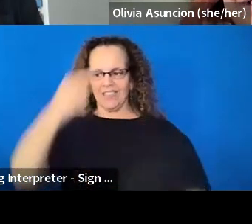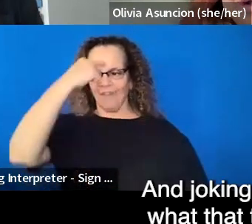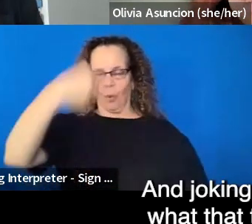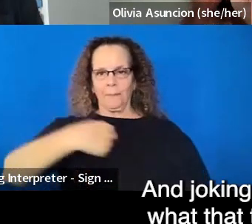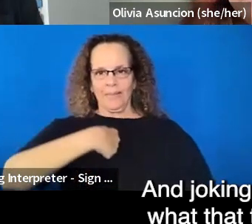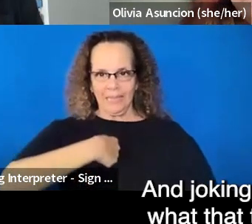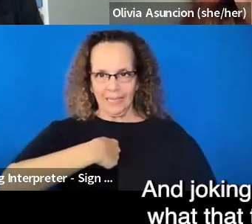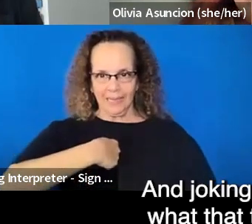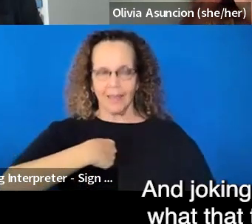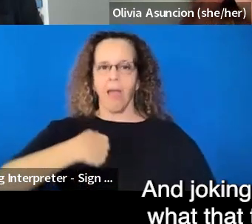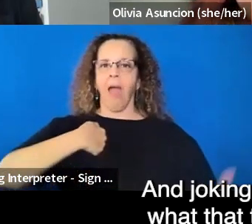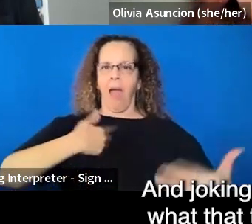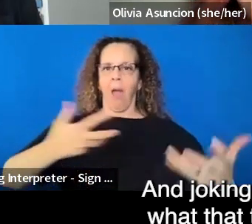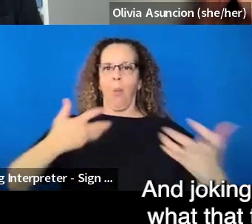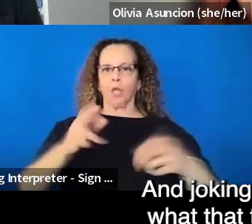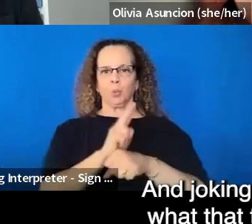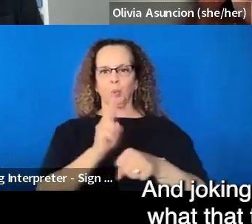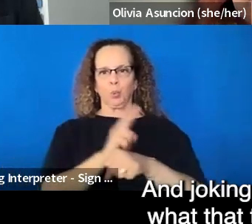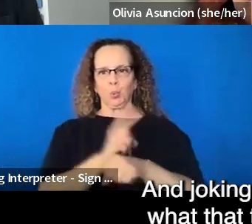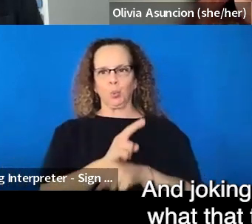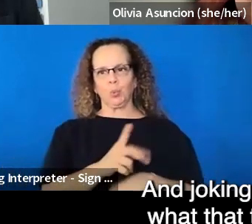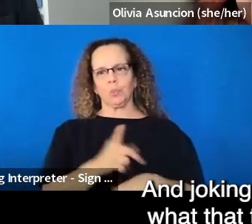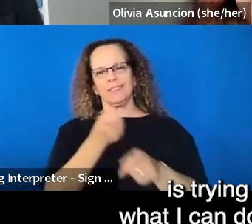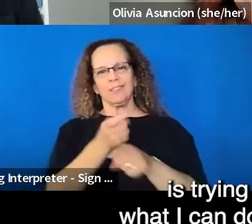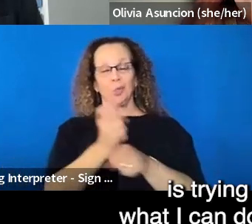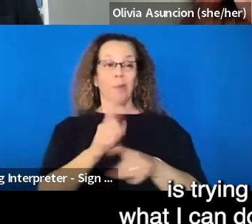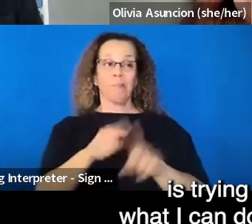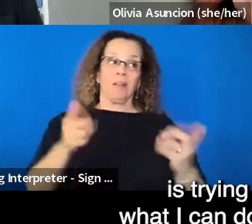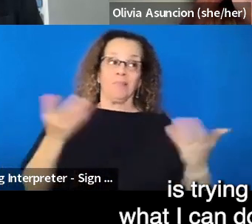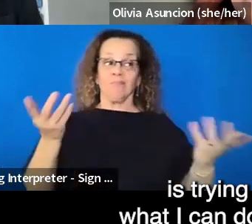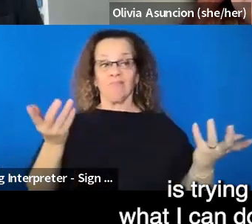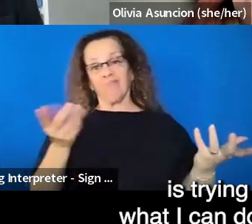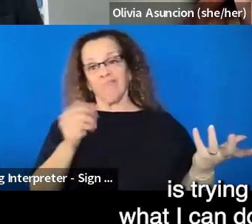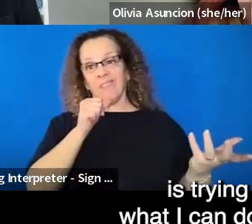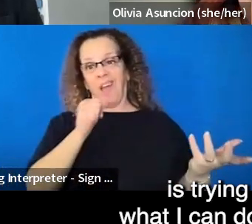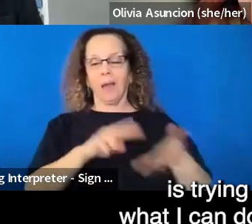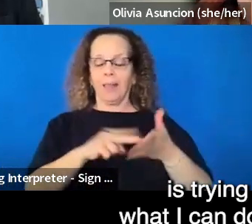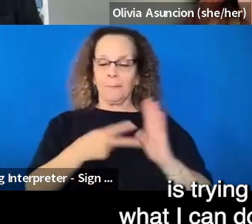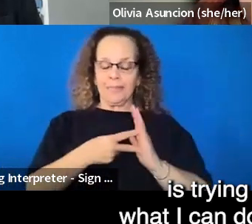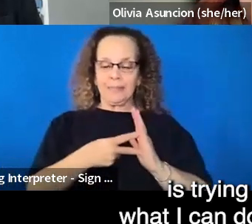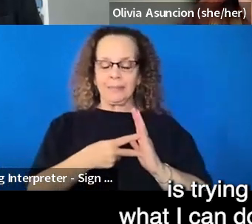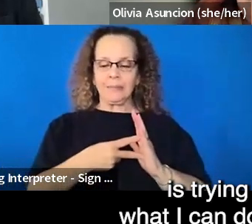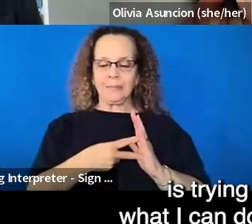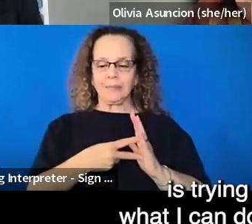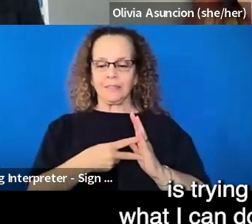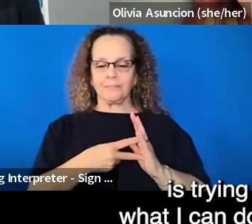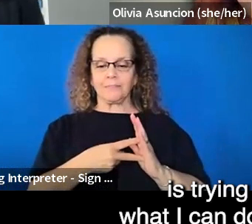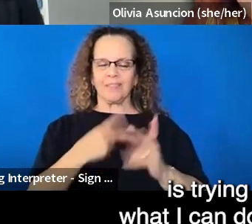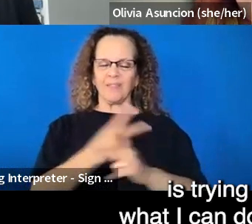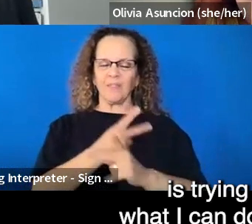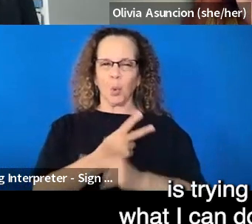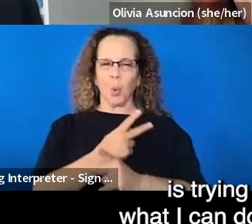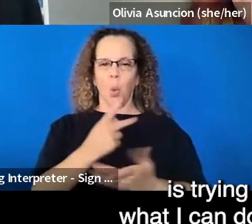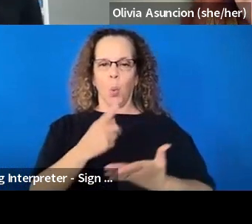And joking aside, really what that translates to is trying to find out what I can do